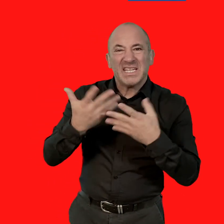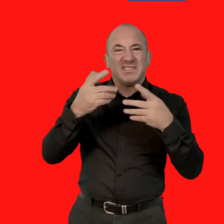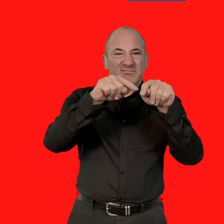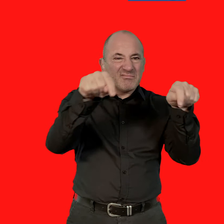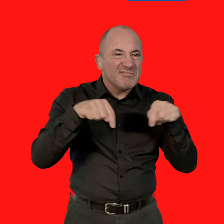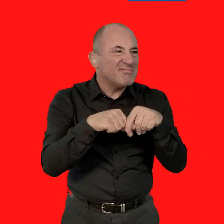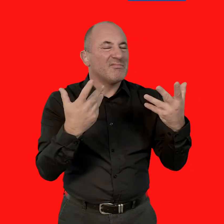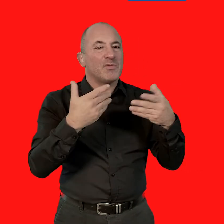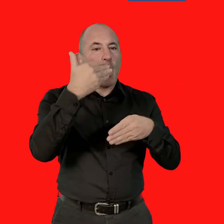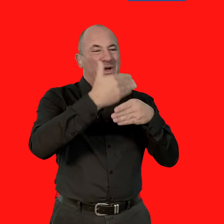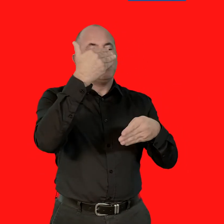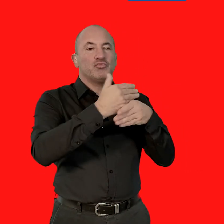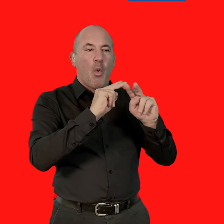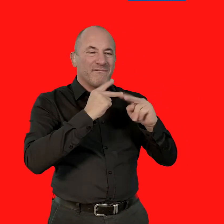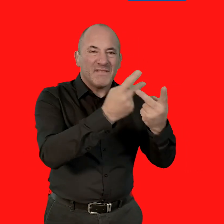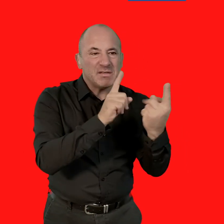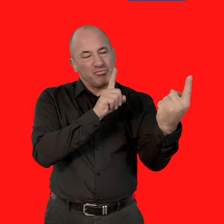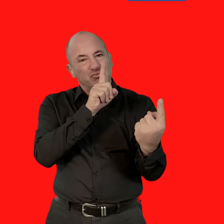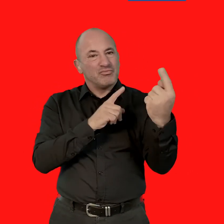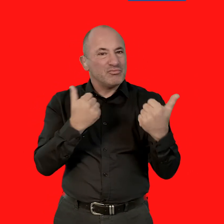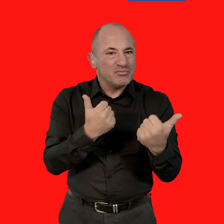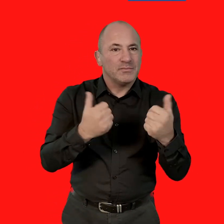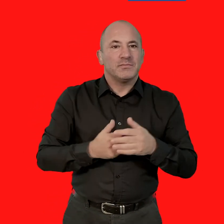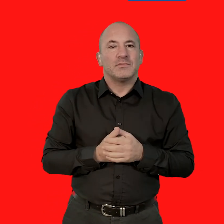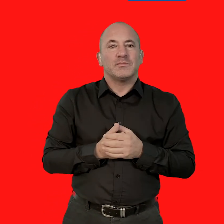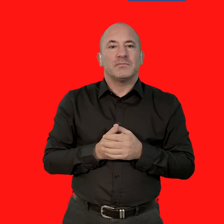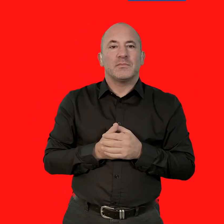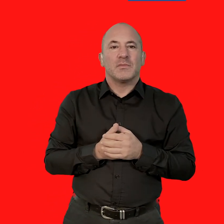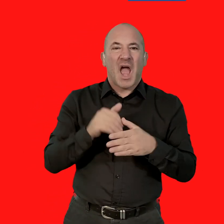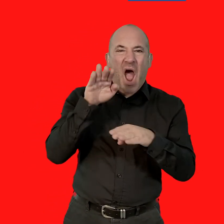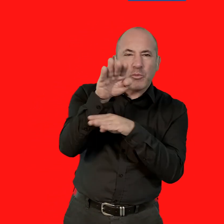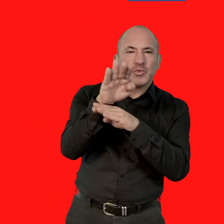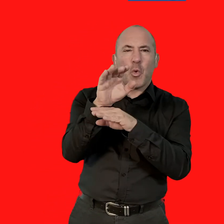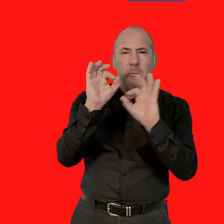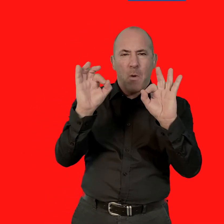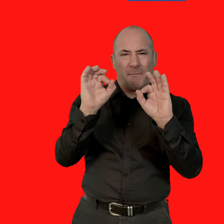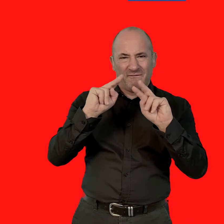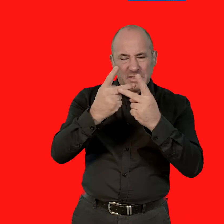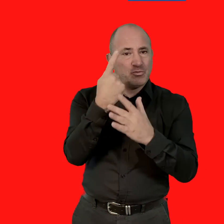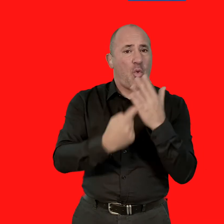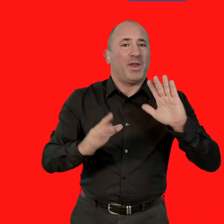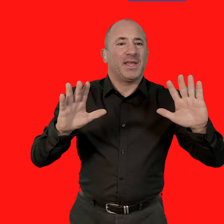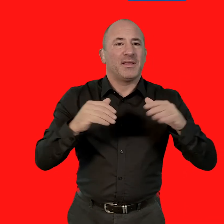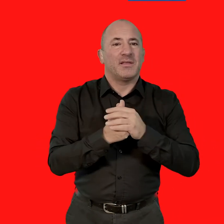screens, visiting pods and window visits. Outdoor, airtight visits only.